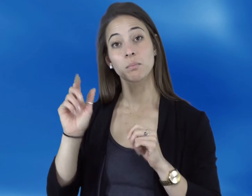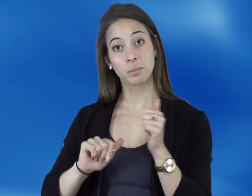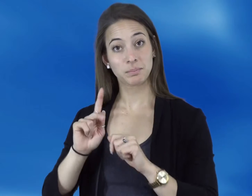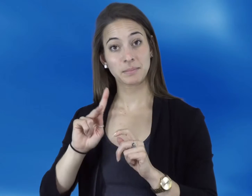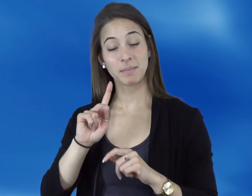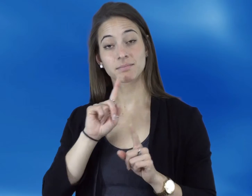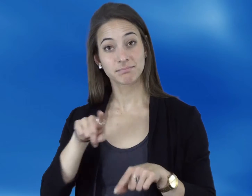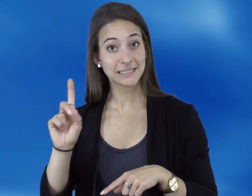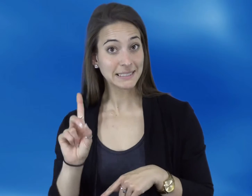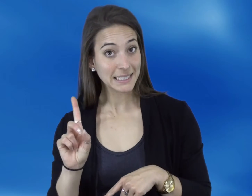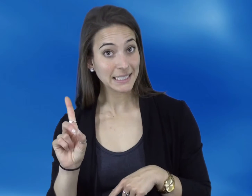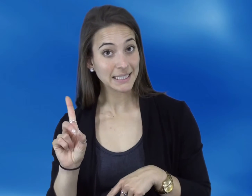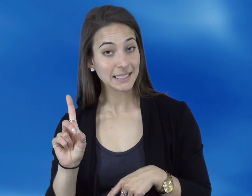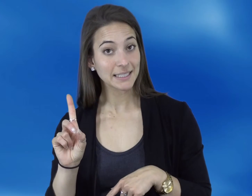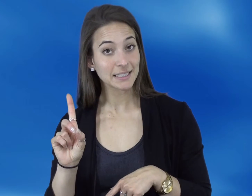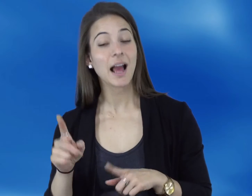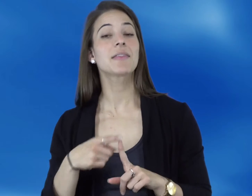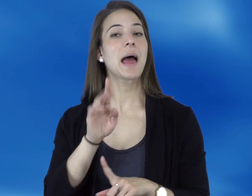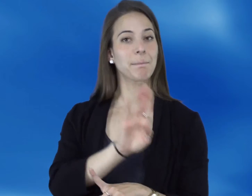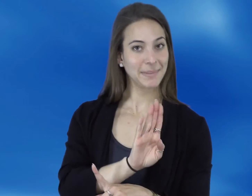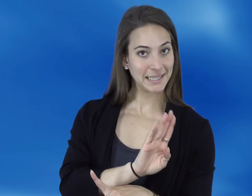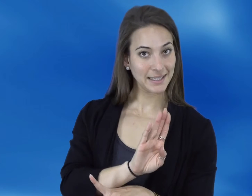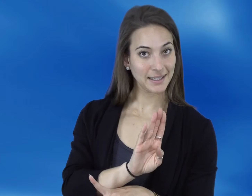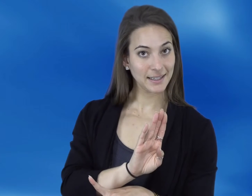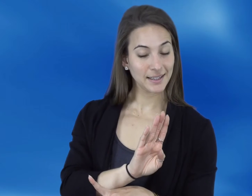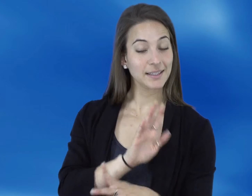Participants preferred sample D, with sample B coming in close second.